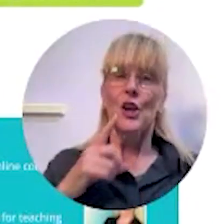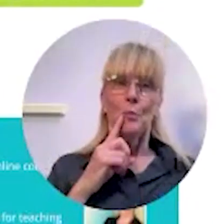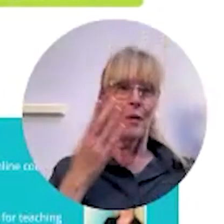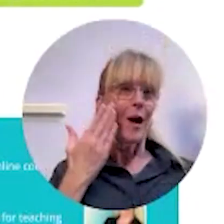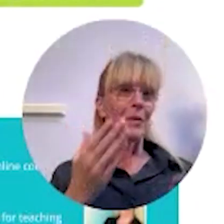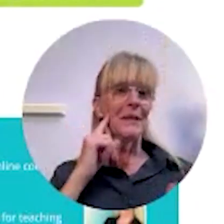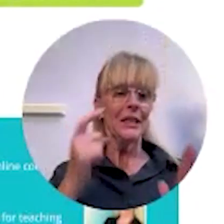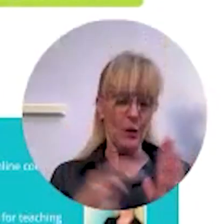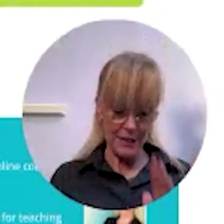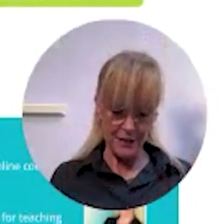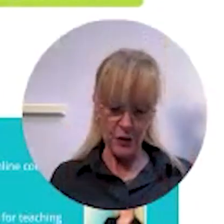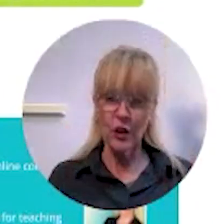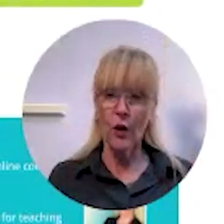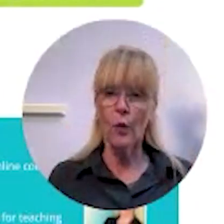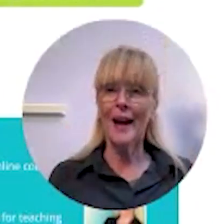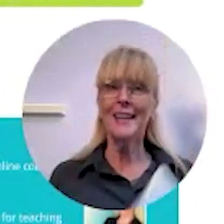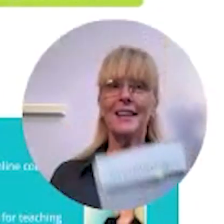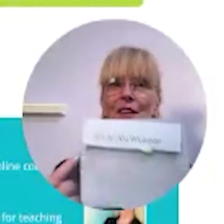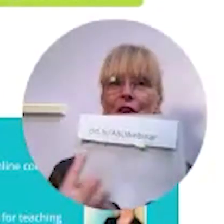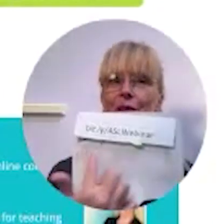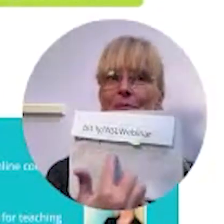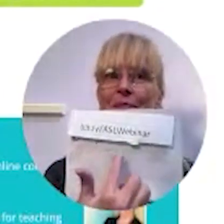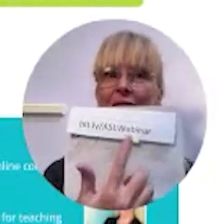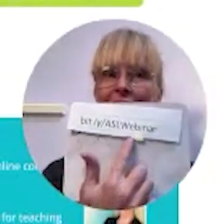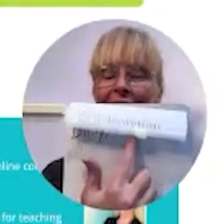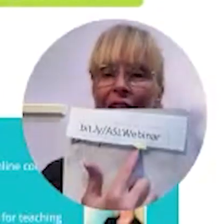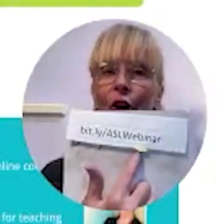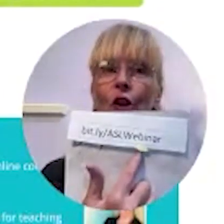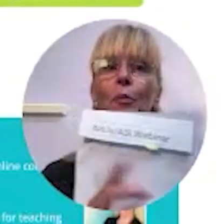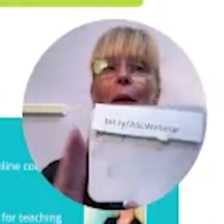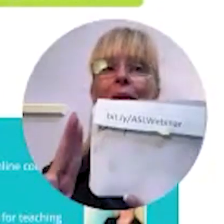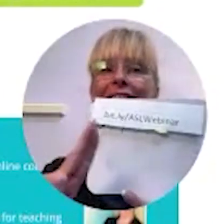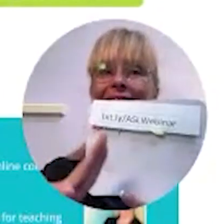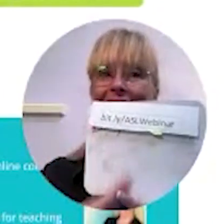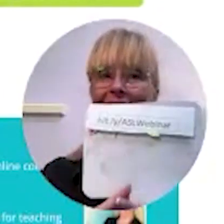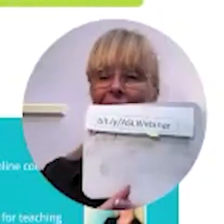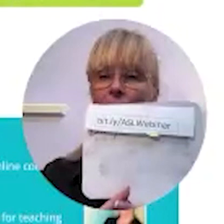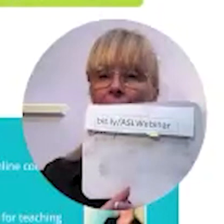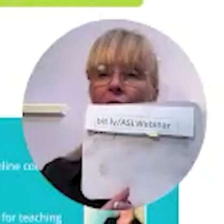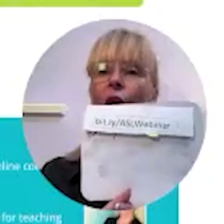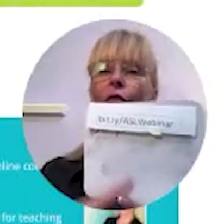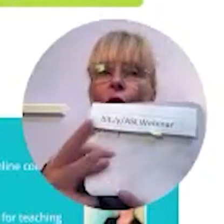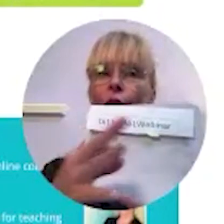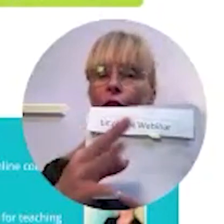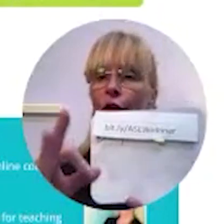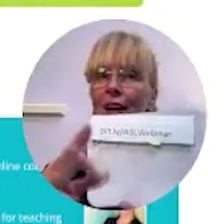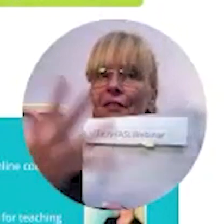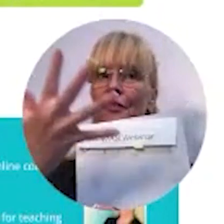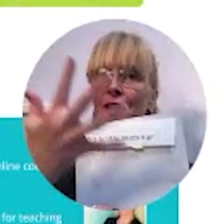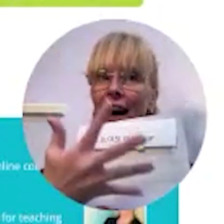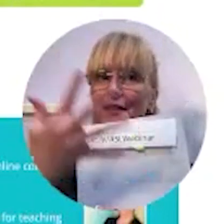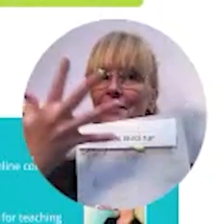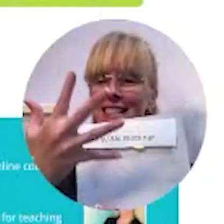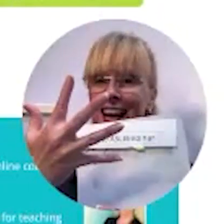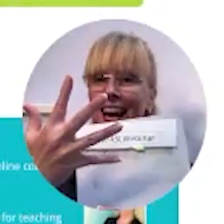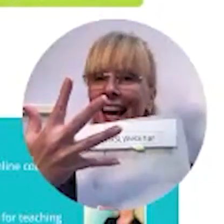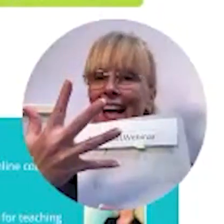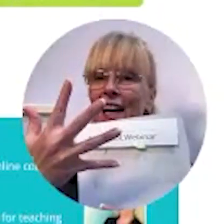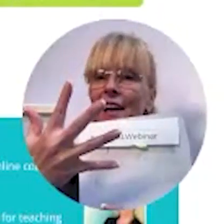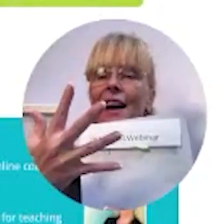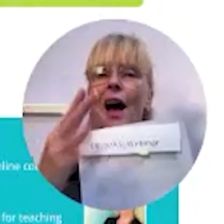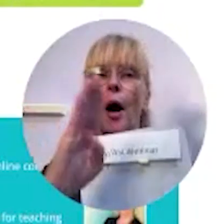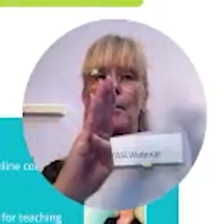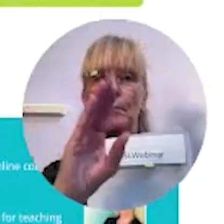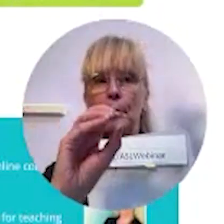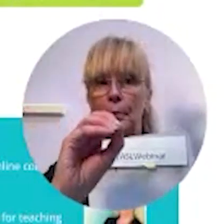you probably notice if you go right here to here you'll be able to sign up for the free five day